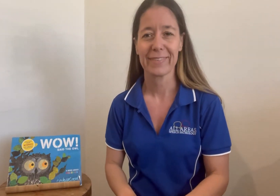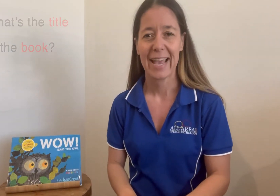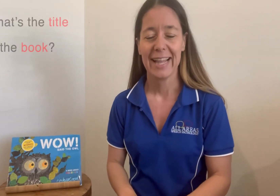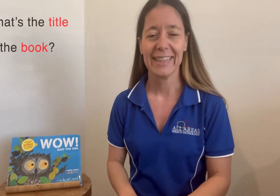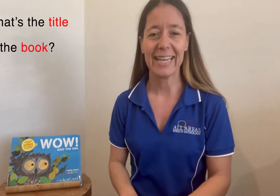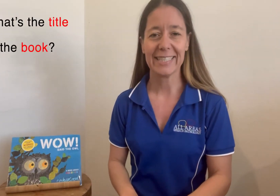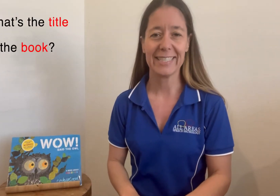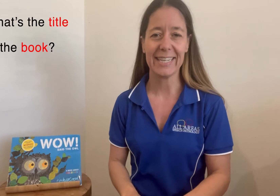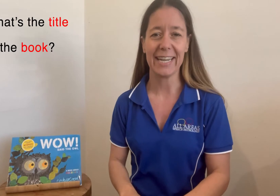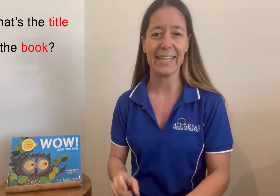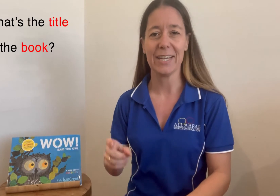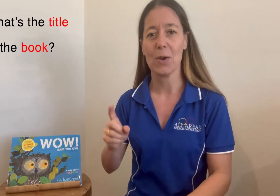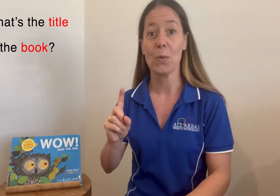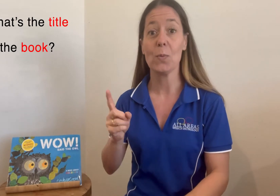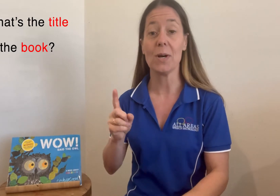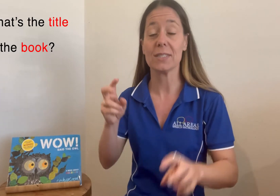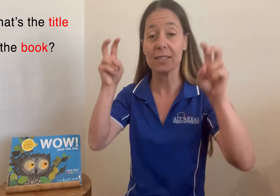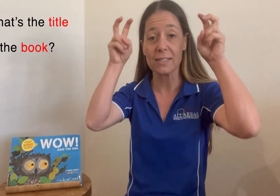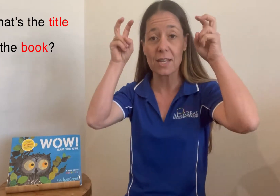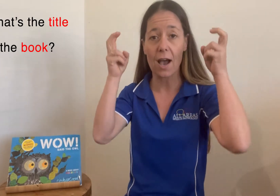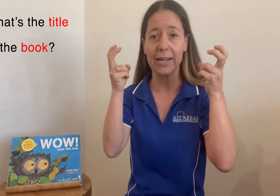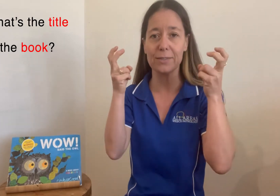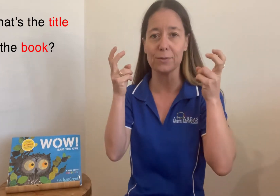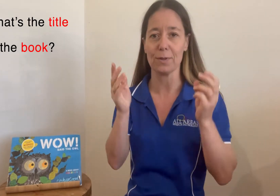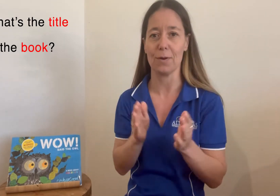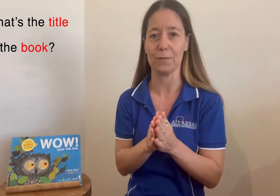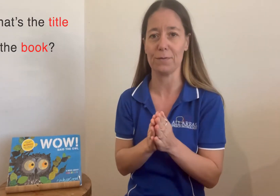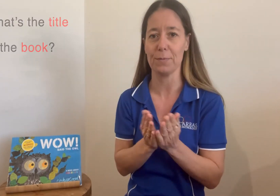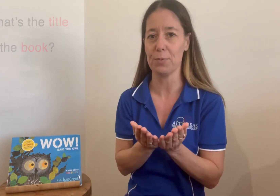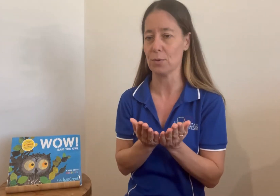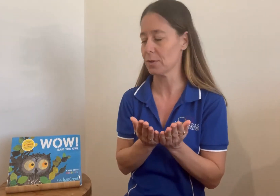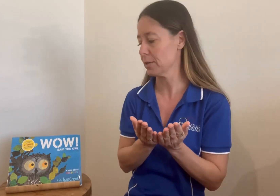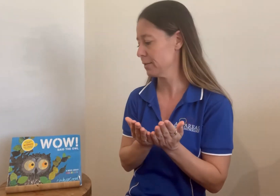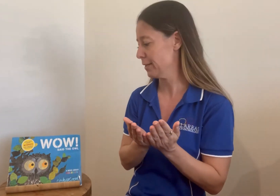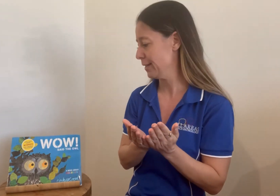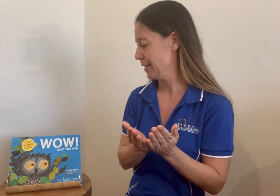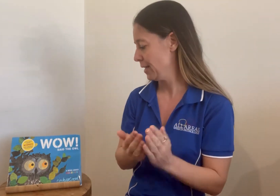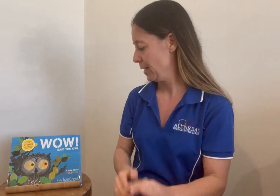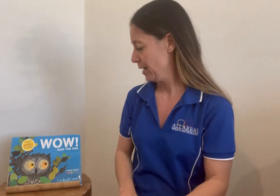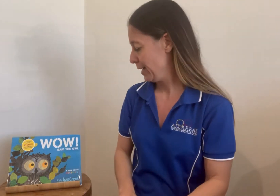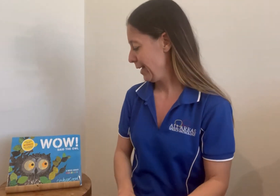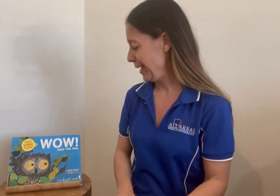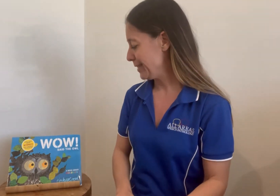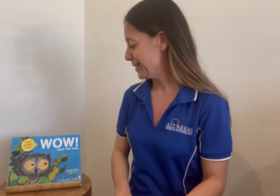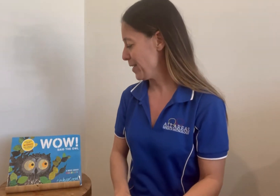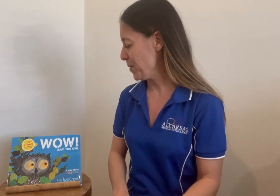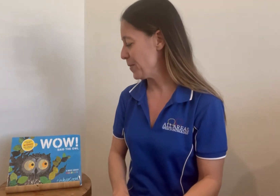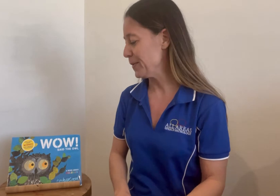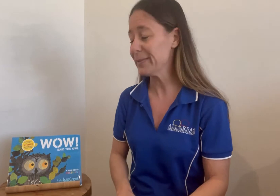Let's see, what's the title of the book? It's called,